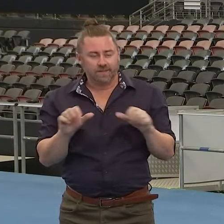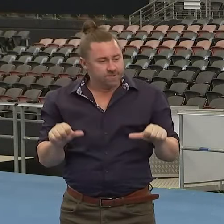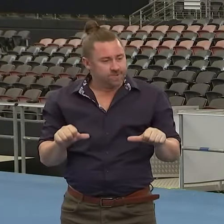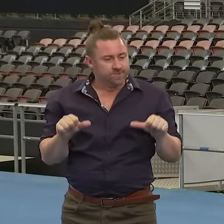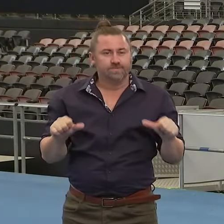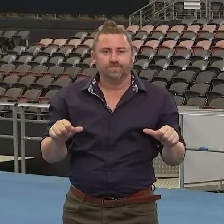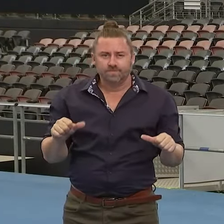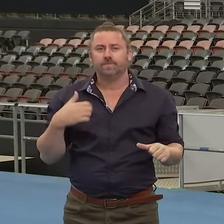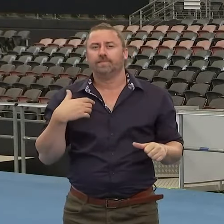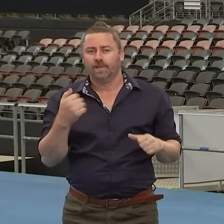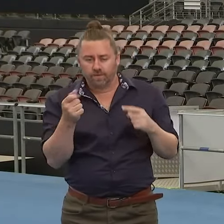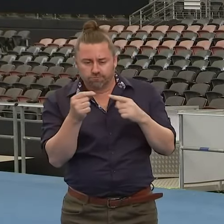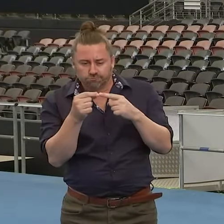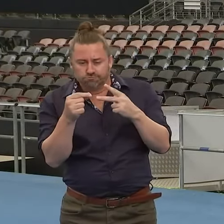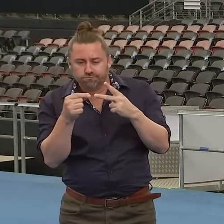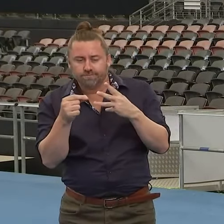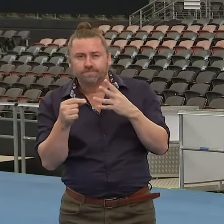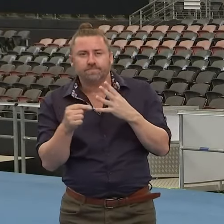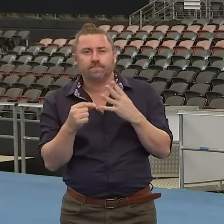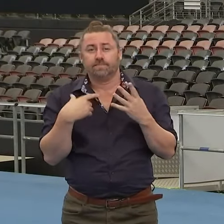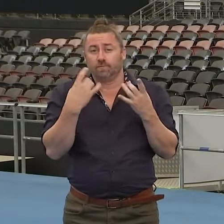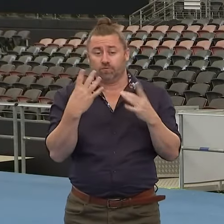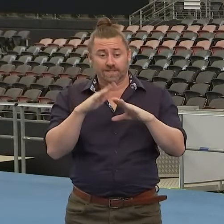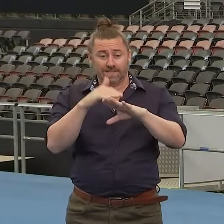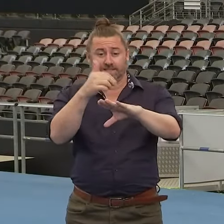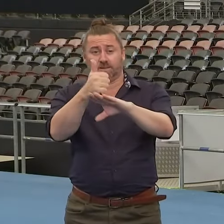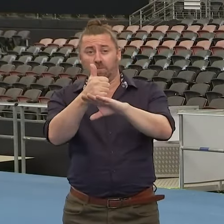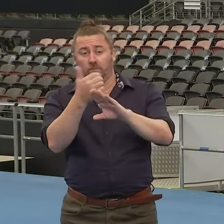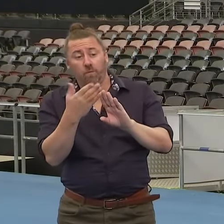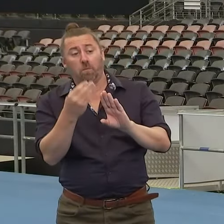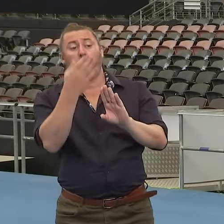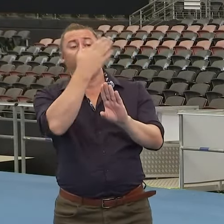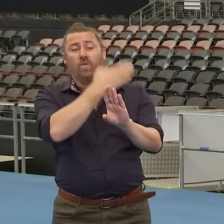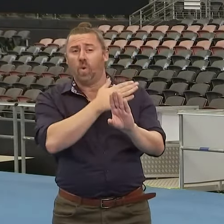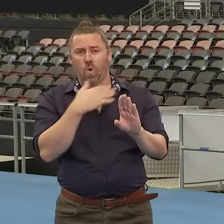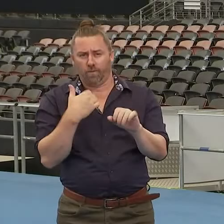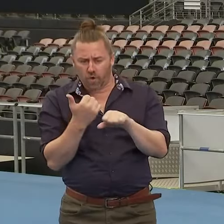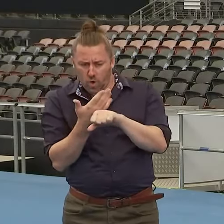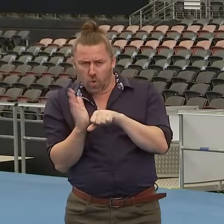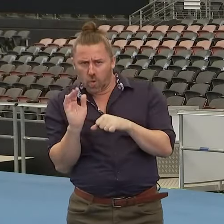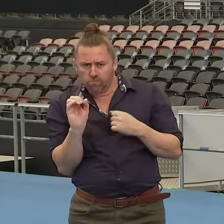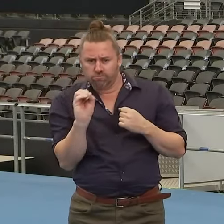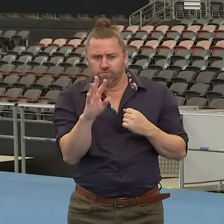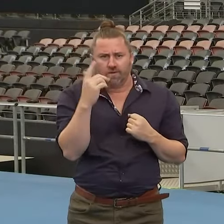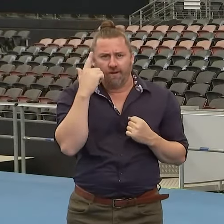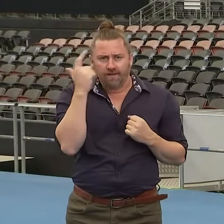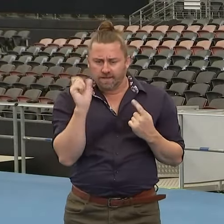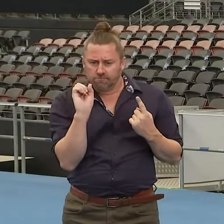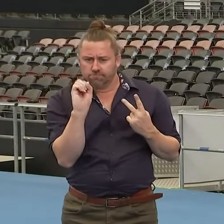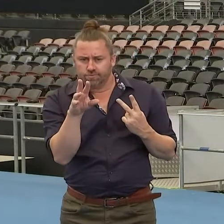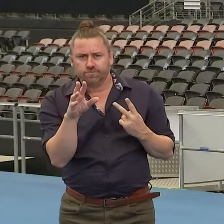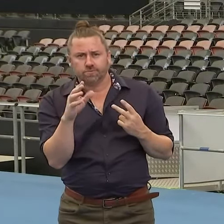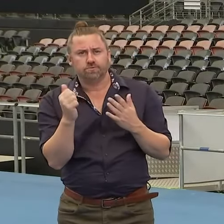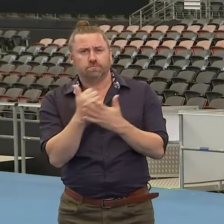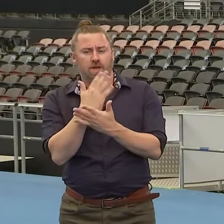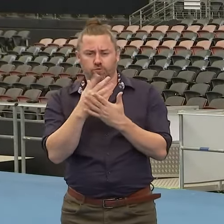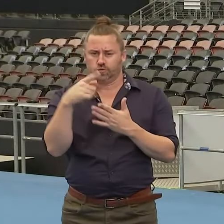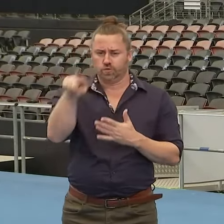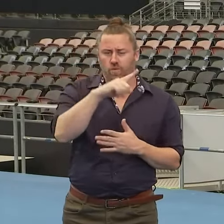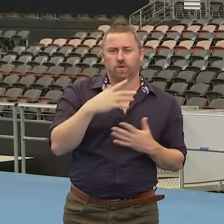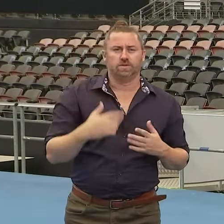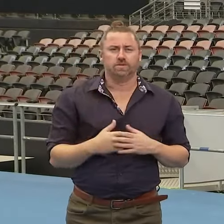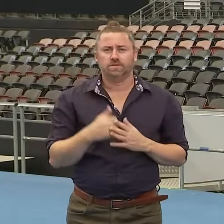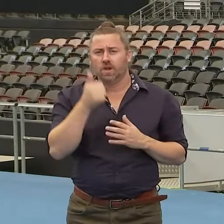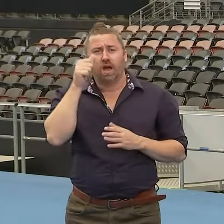a number of measures that we've already either implemented or making new measures available to them. So for example,